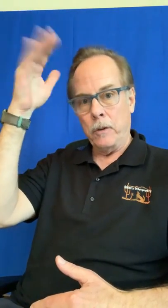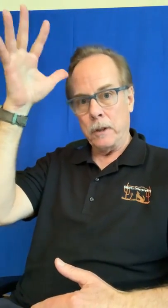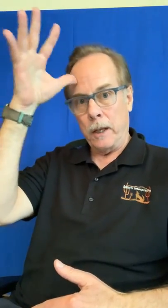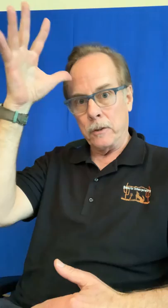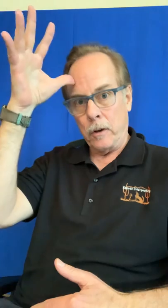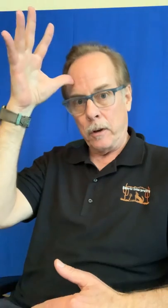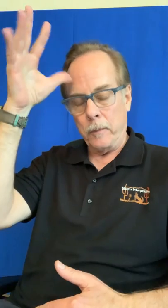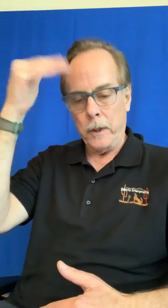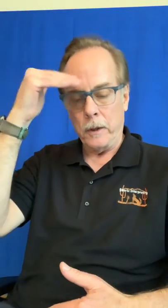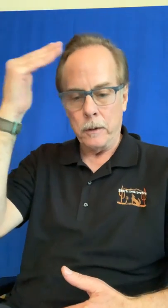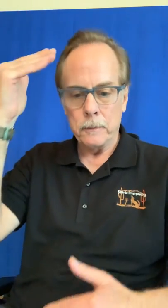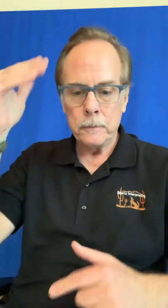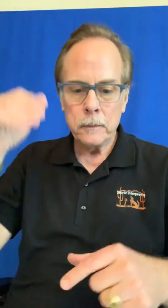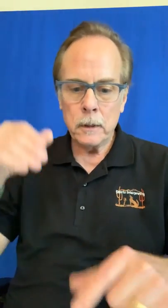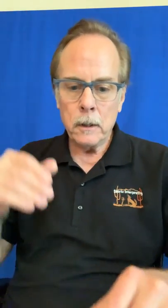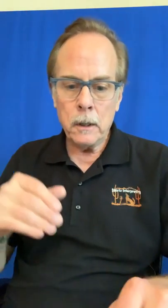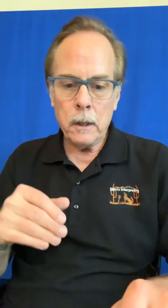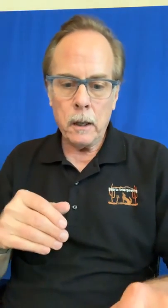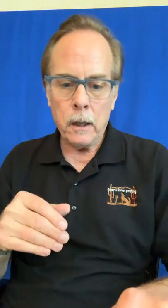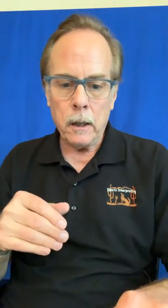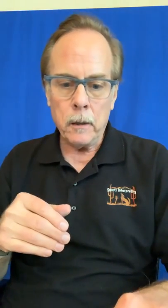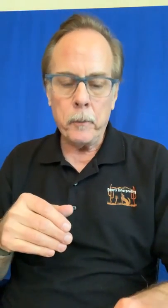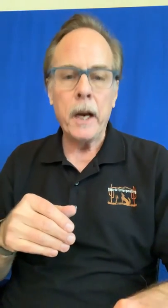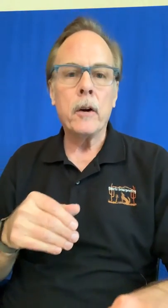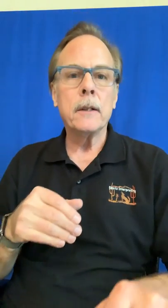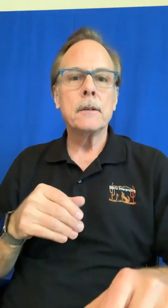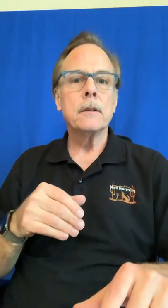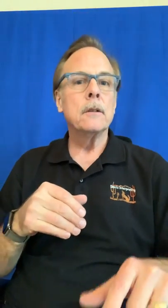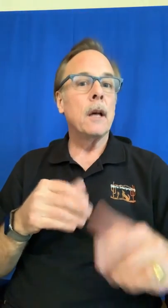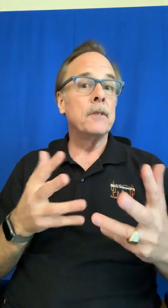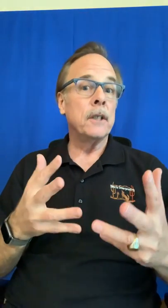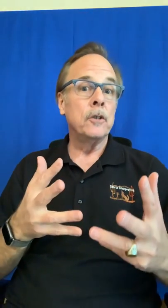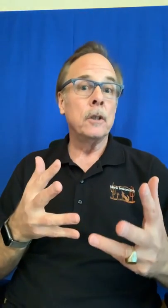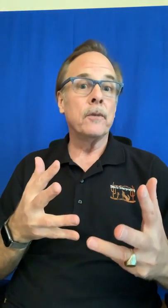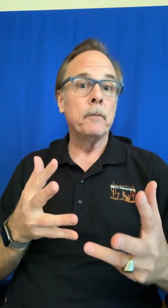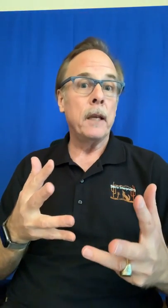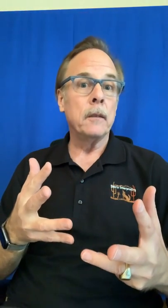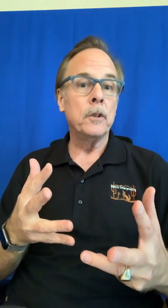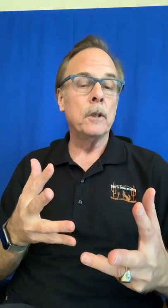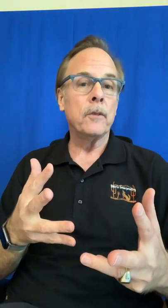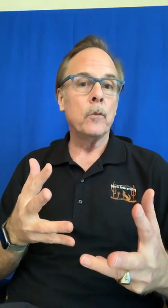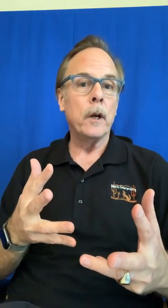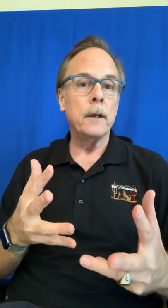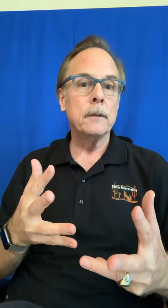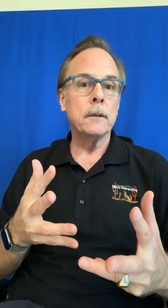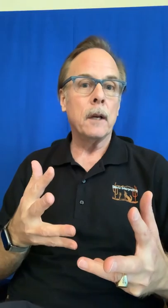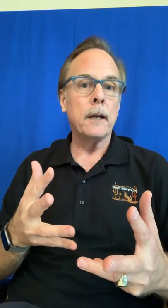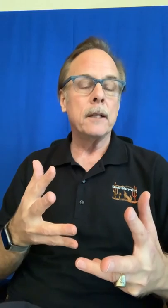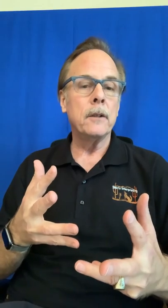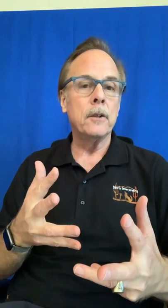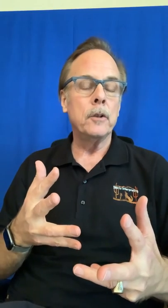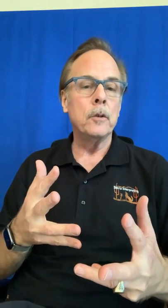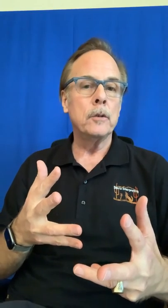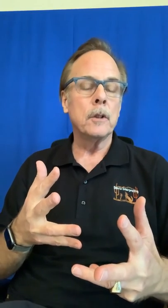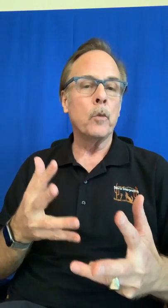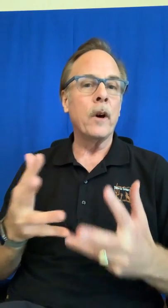signs are up here um parents I've seen two different made them two different ways I tend to use the more